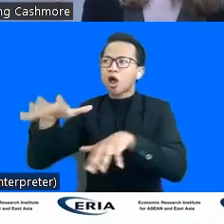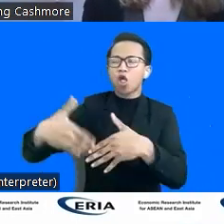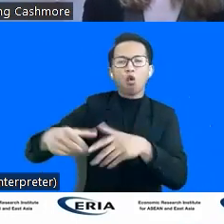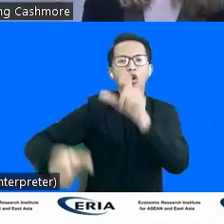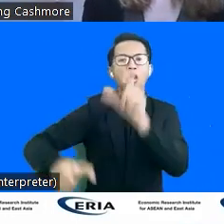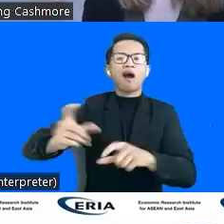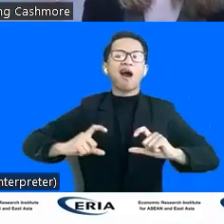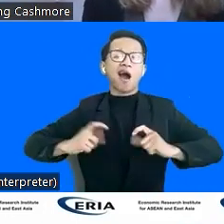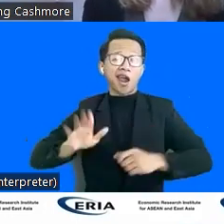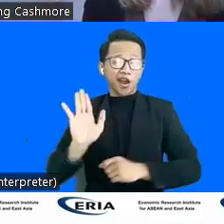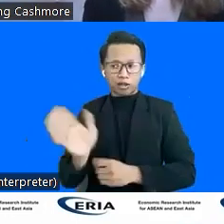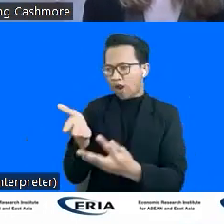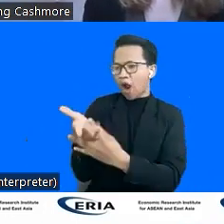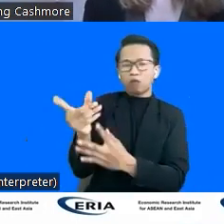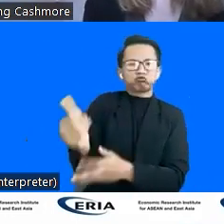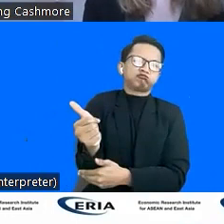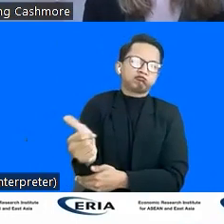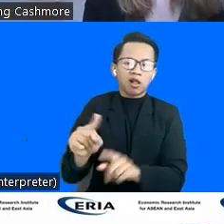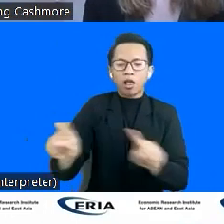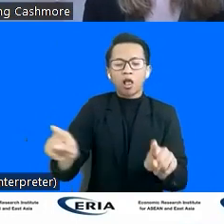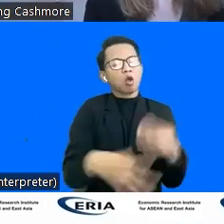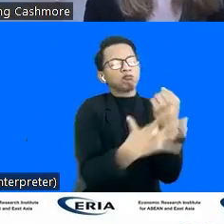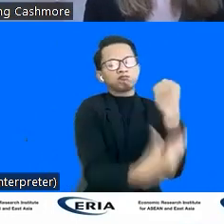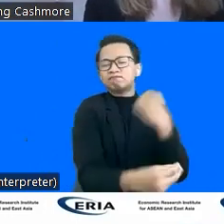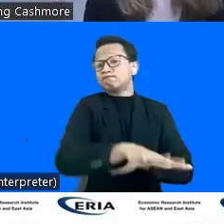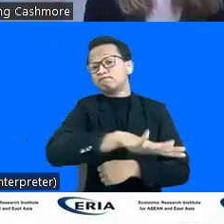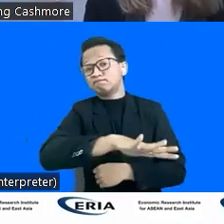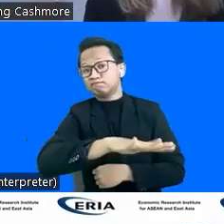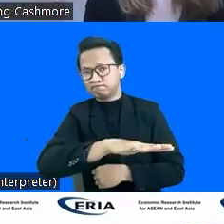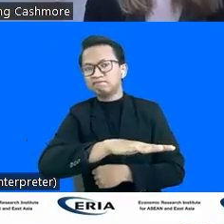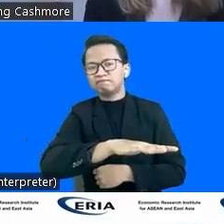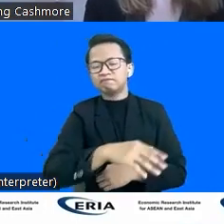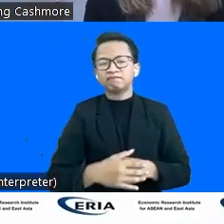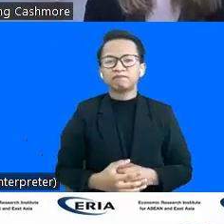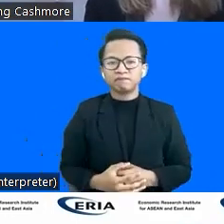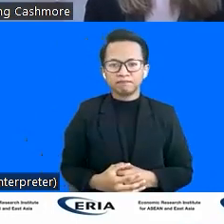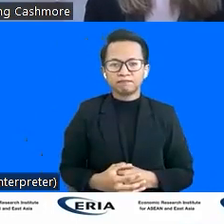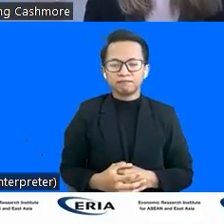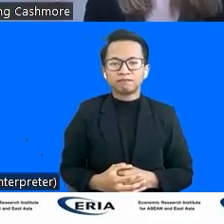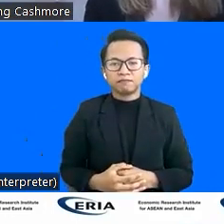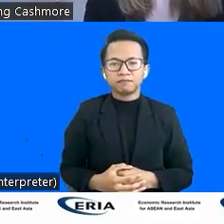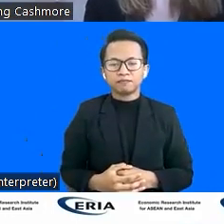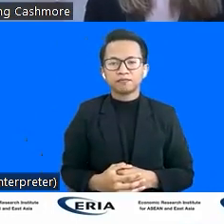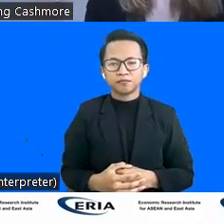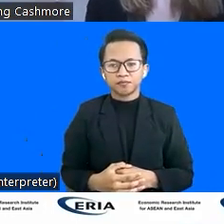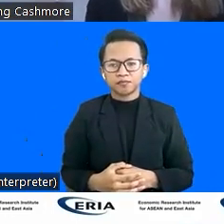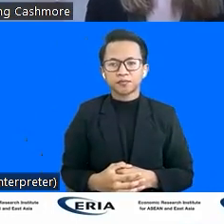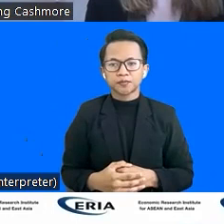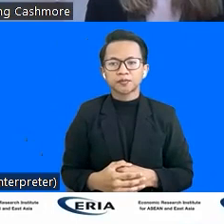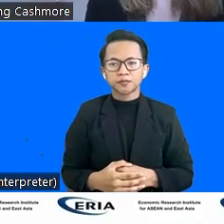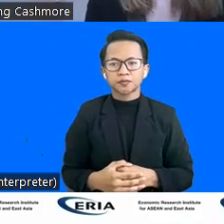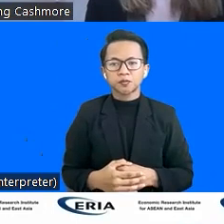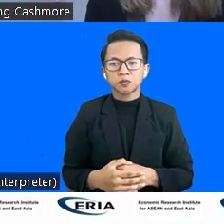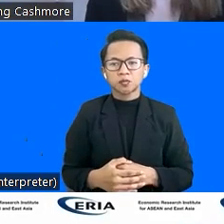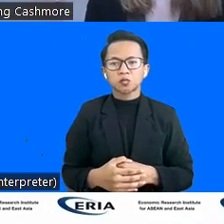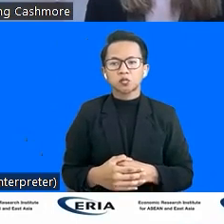There is research that looks at the benefits of investing in phone apps because they're easily accessible, not too